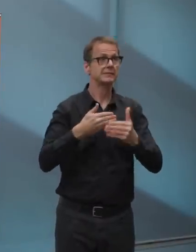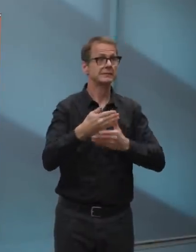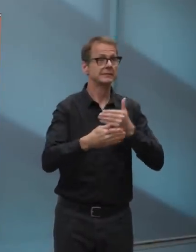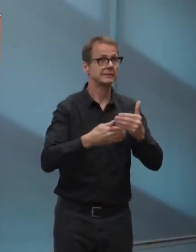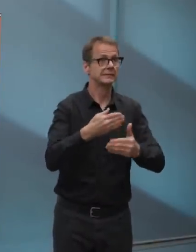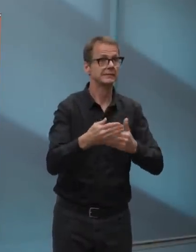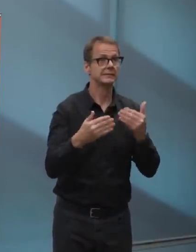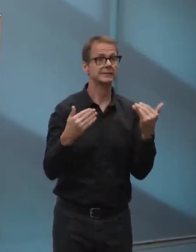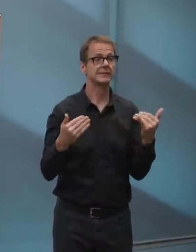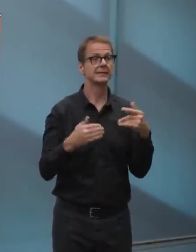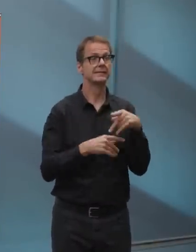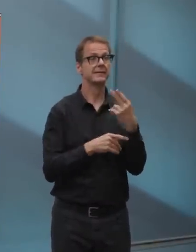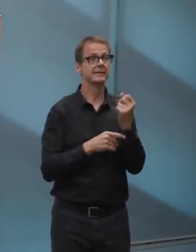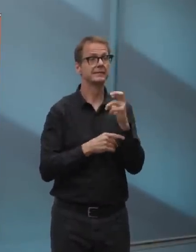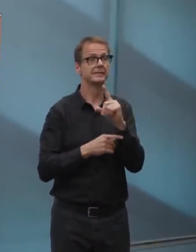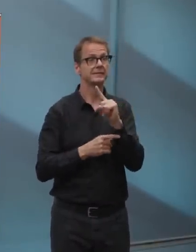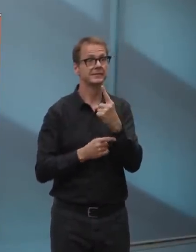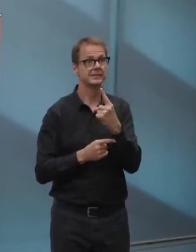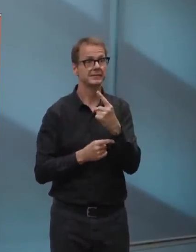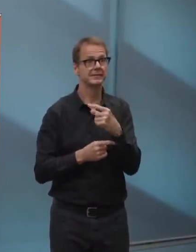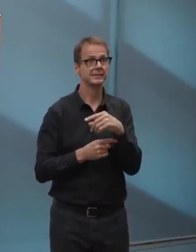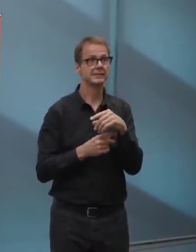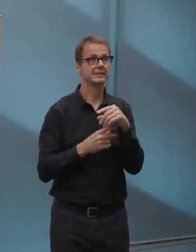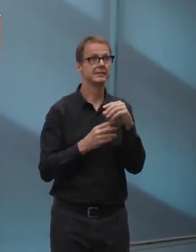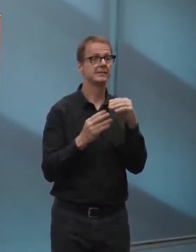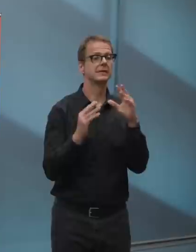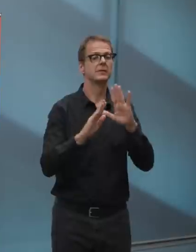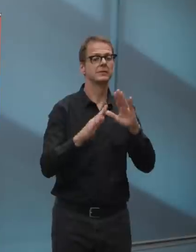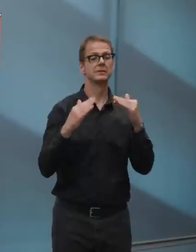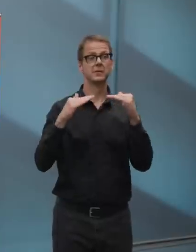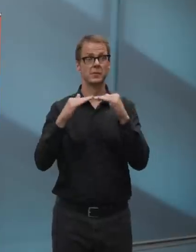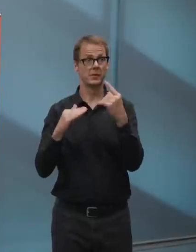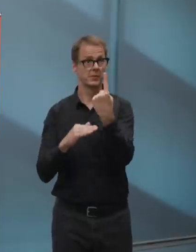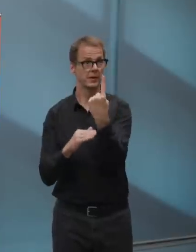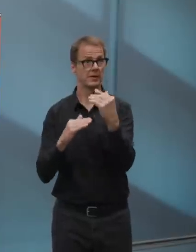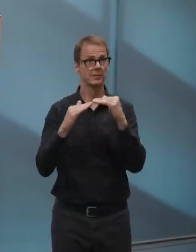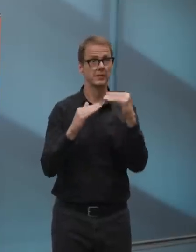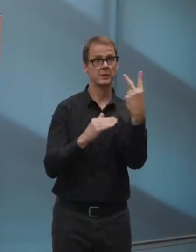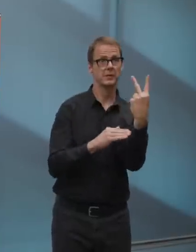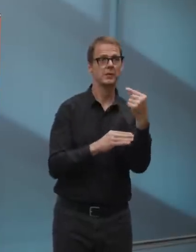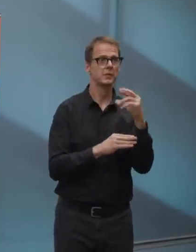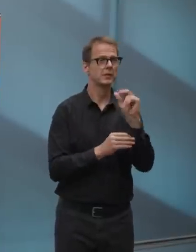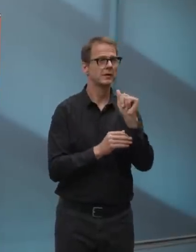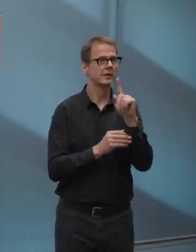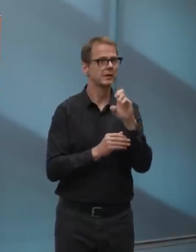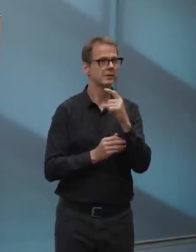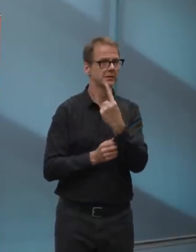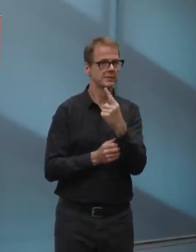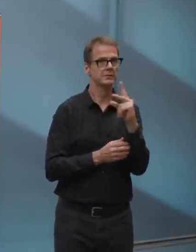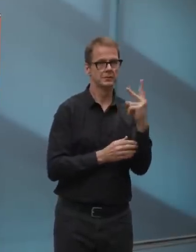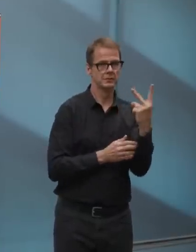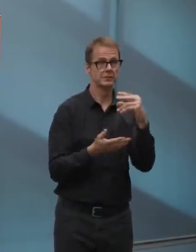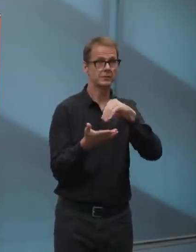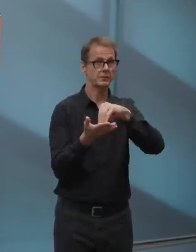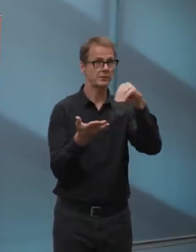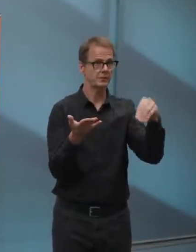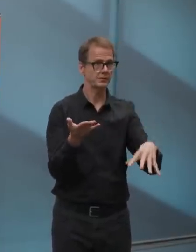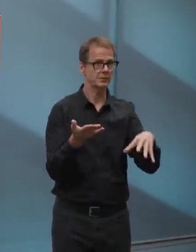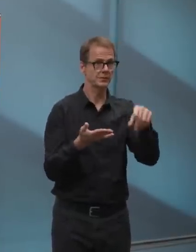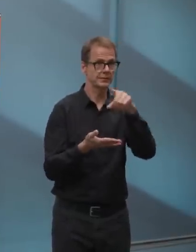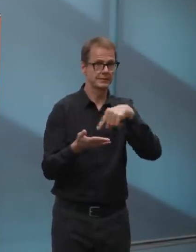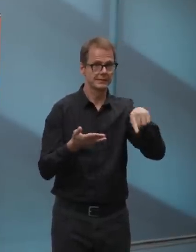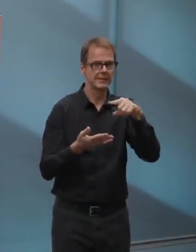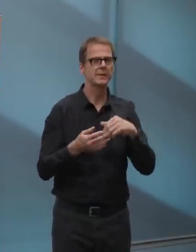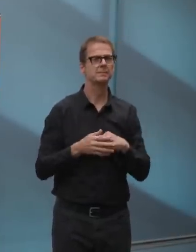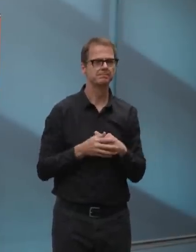heard as they were lobbying me very hard about playground reopening which will happen tomorrow. And I spoke to them